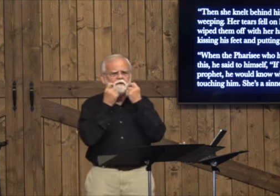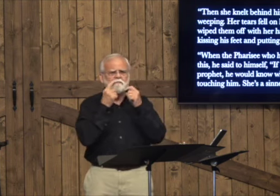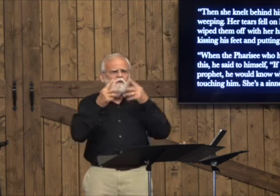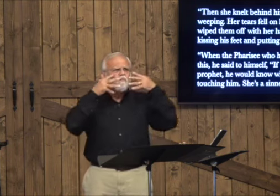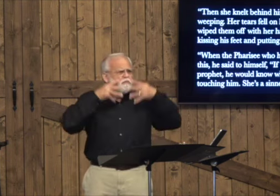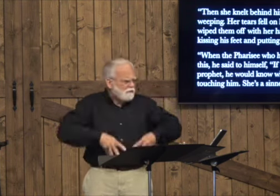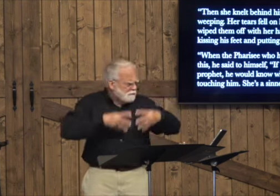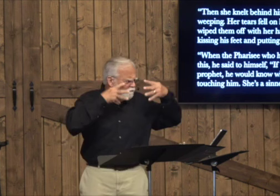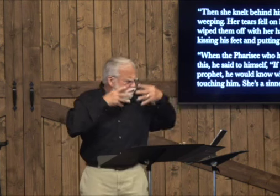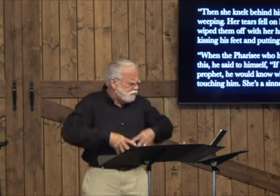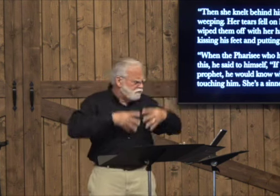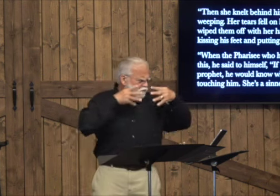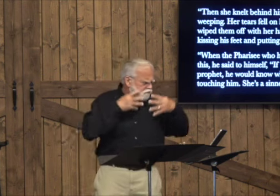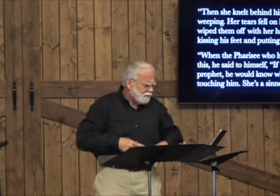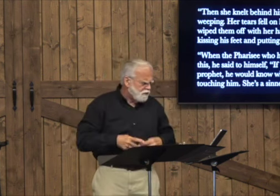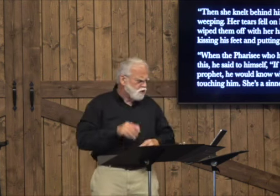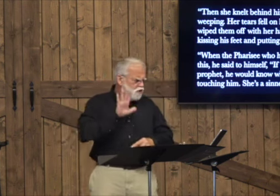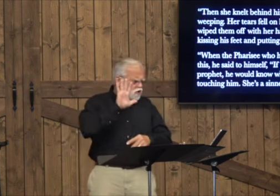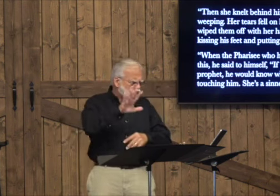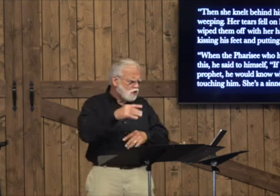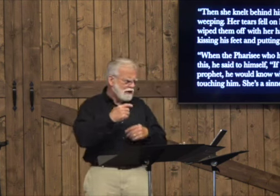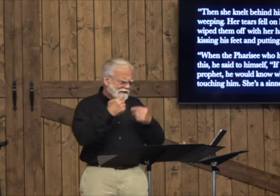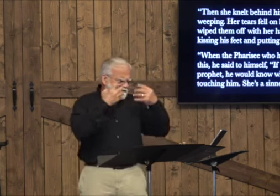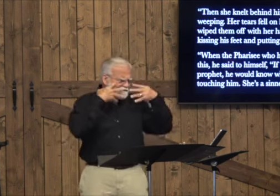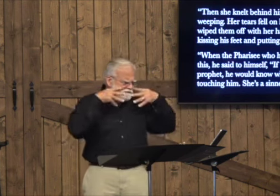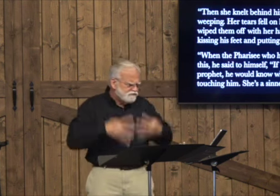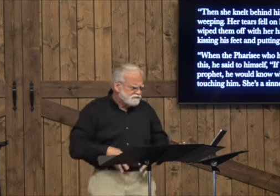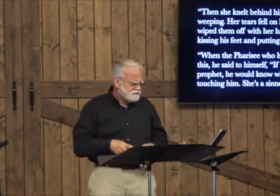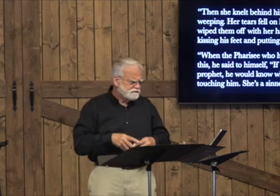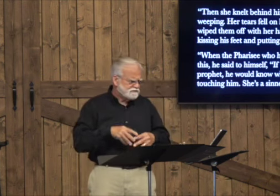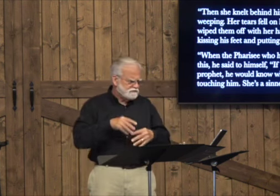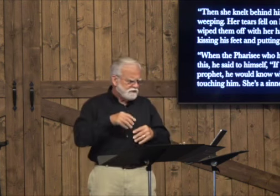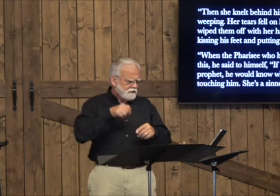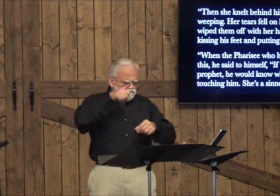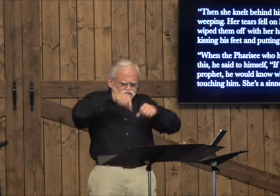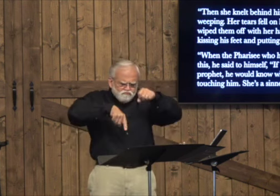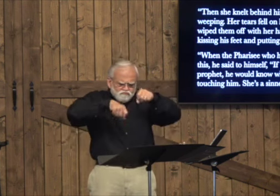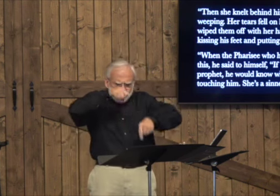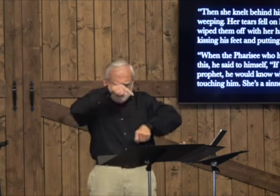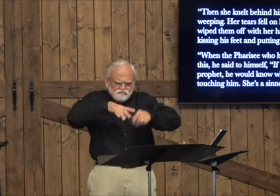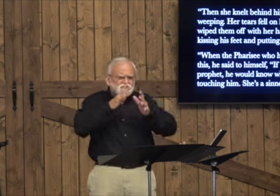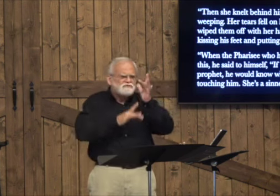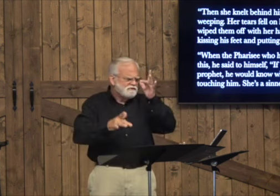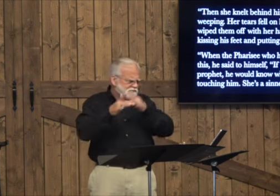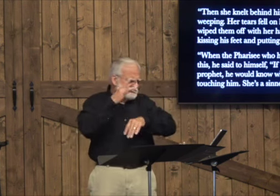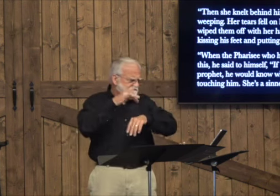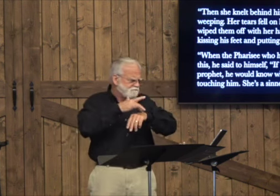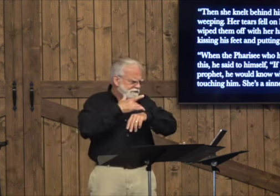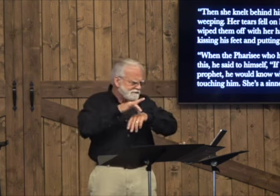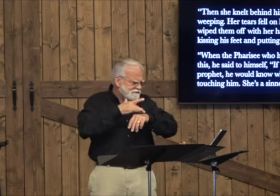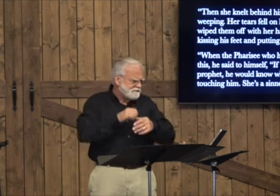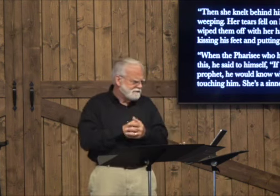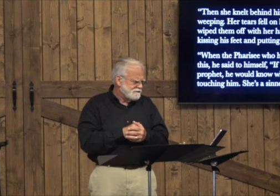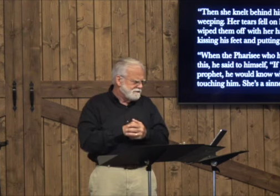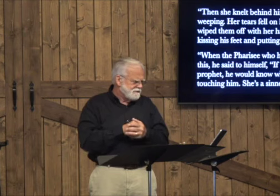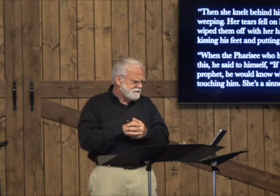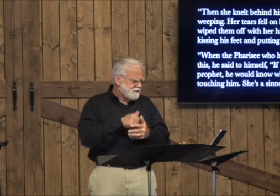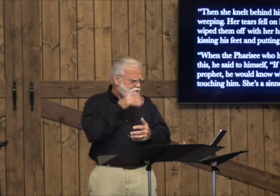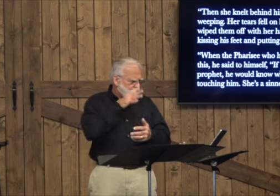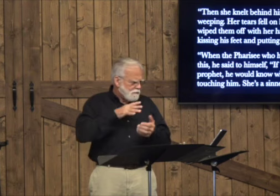I didn't say she was crying. I said she was weeping. Her tears fell on his feet, and she wiped